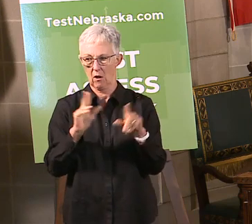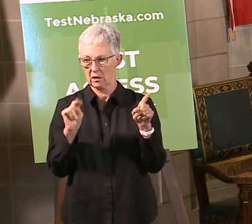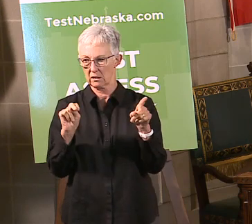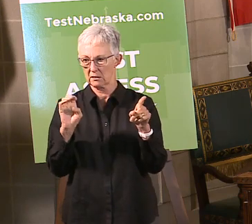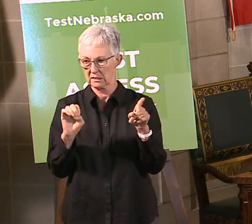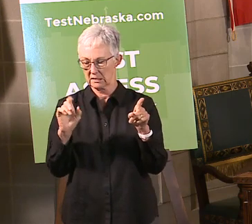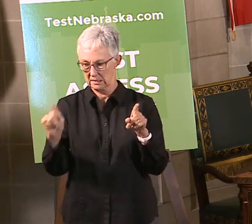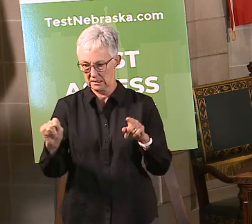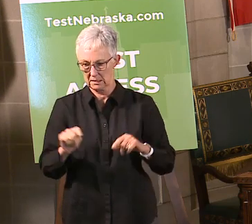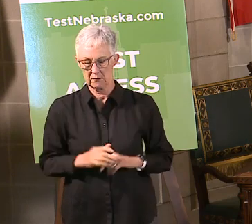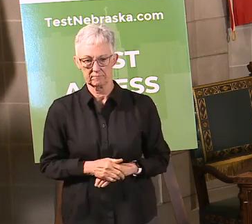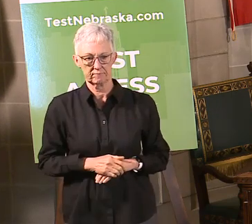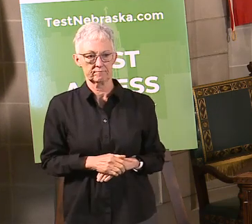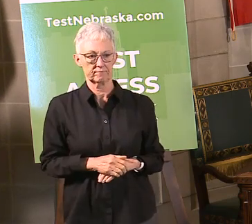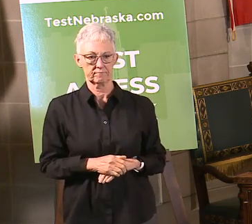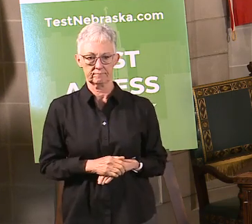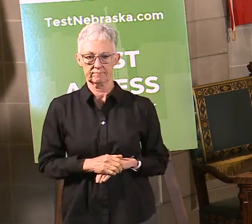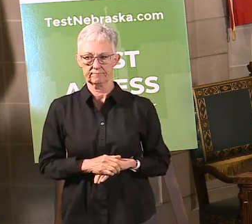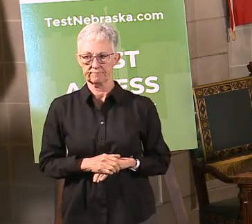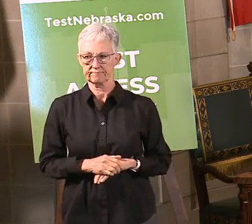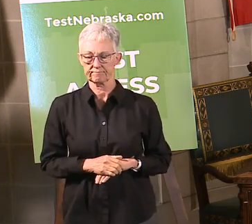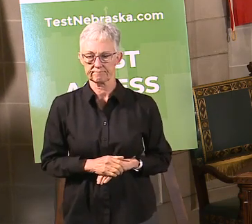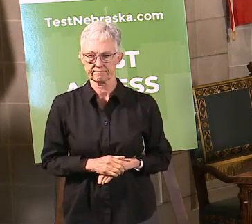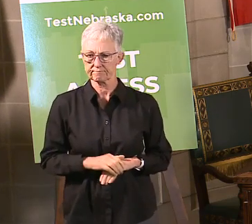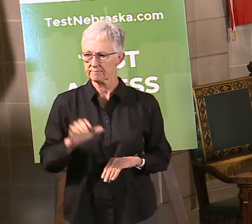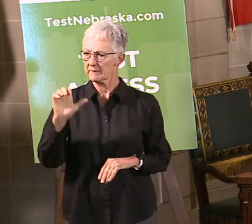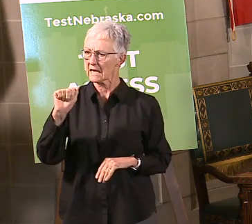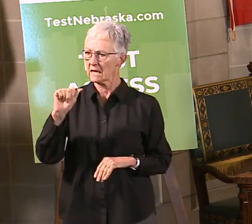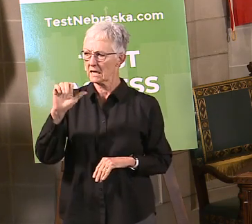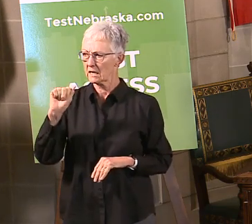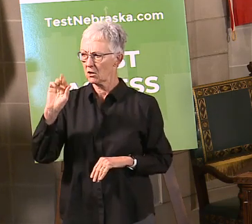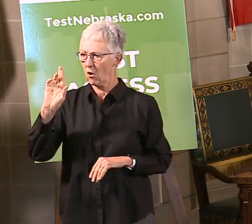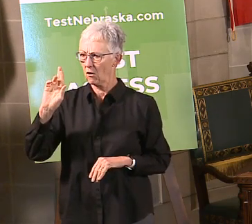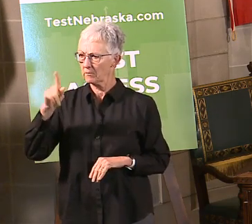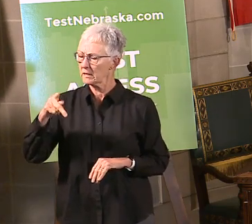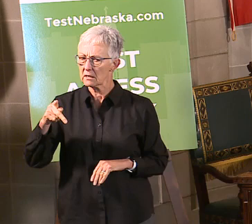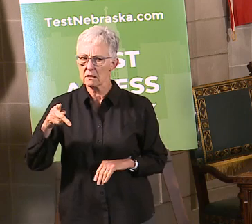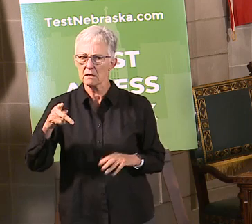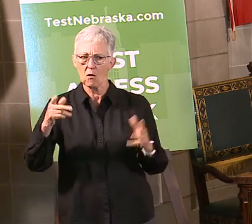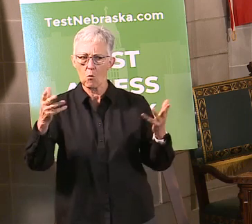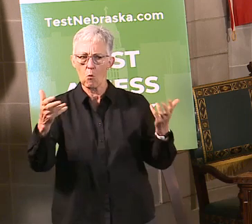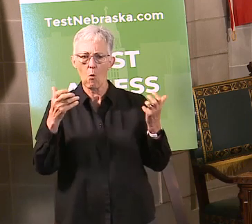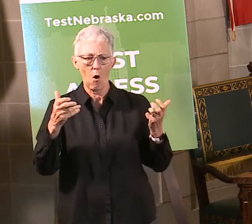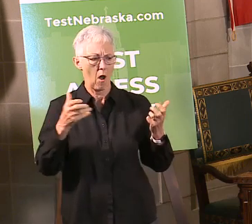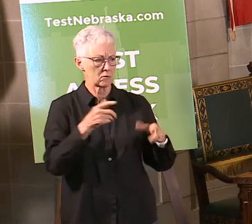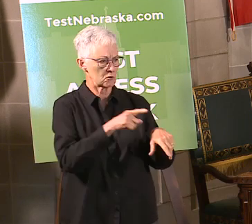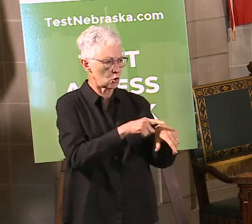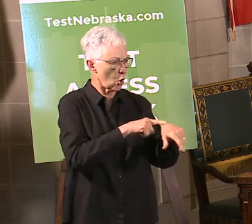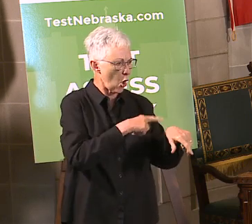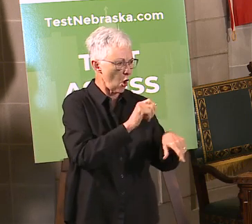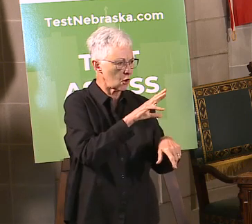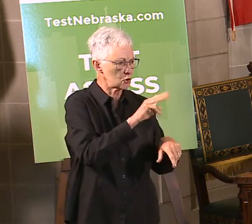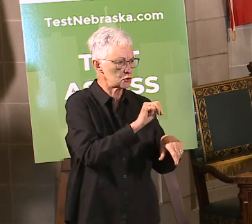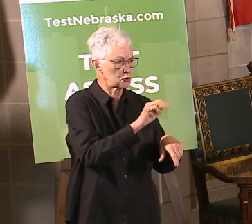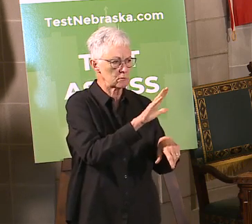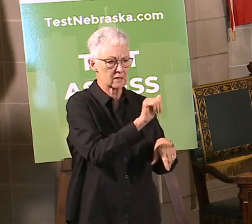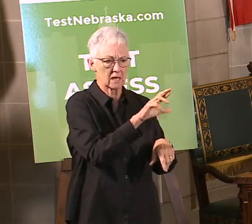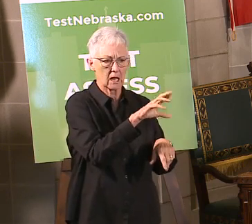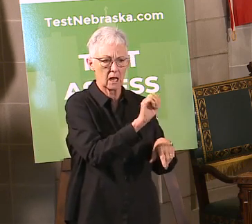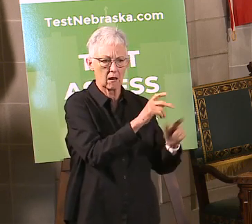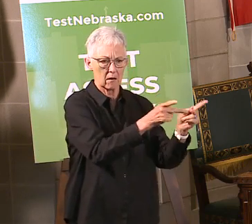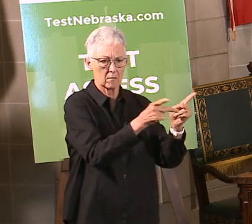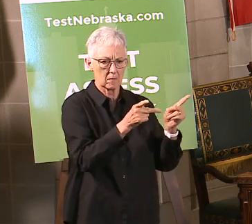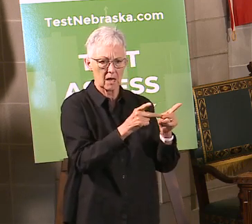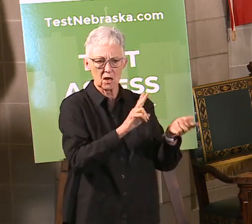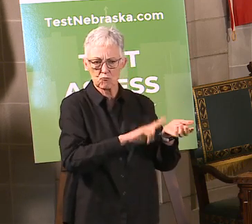Martha Stoddard, Omaha World Herald. AARP Nebraska wants long-term care facilities with coronavirus cases, either in residence or staff, to be named.